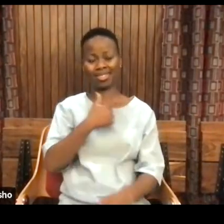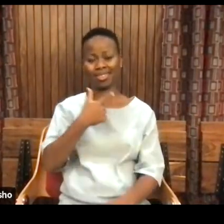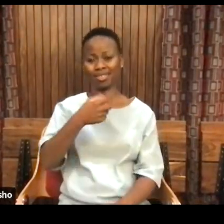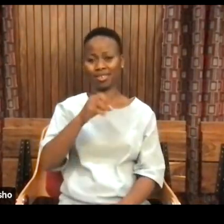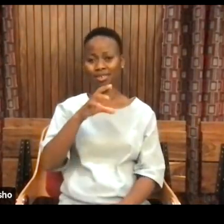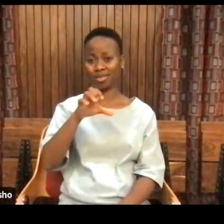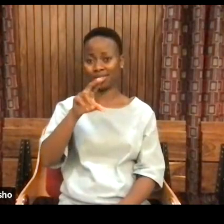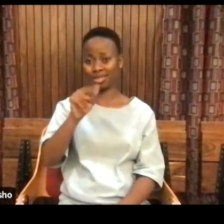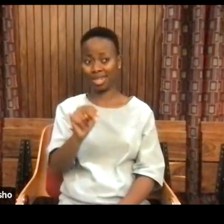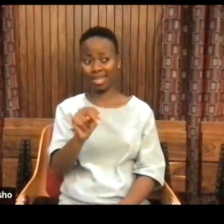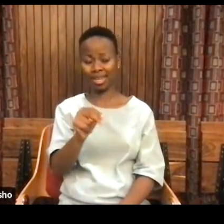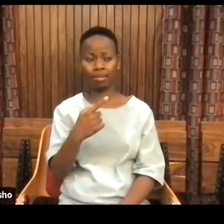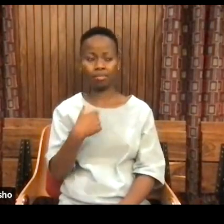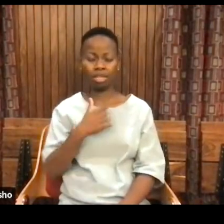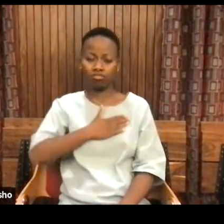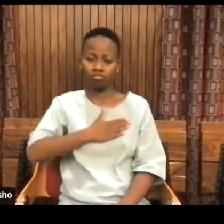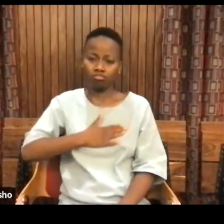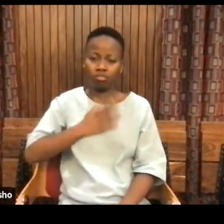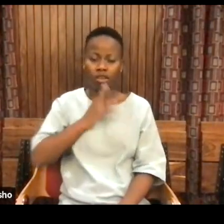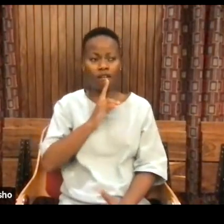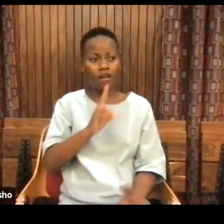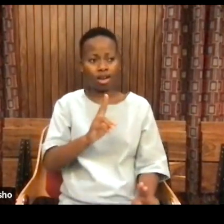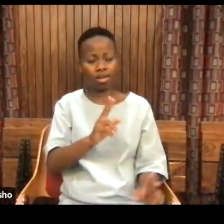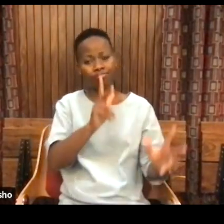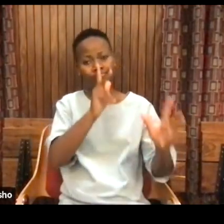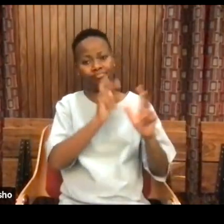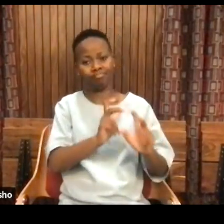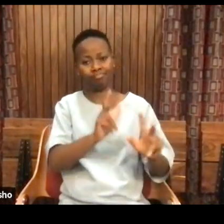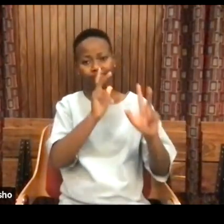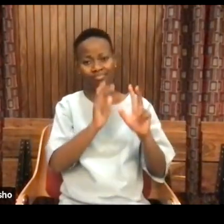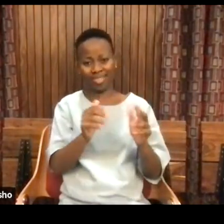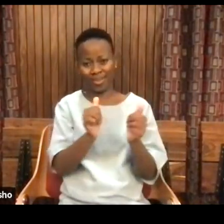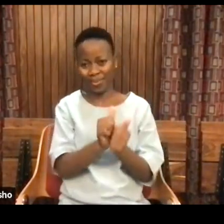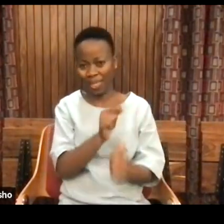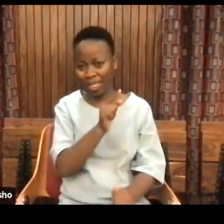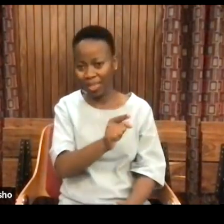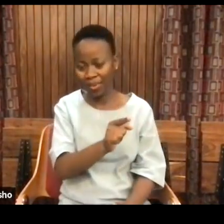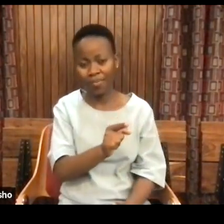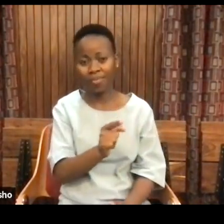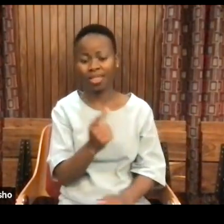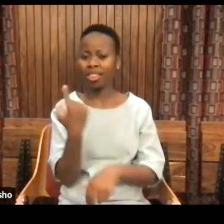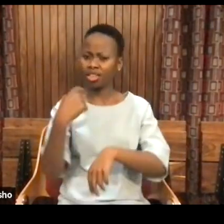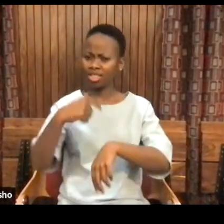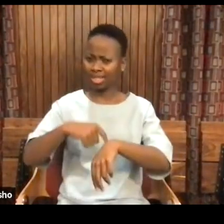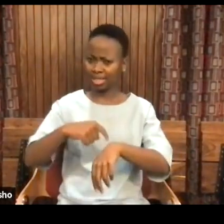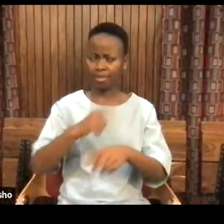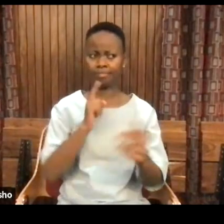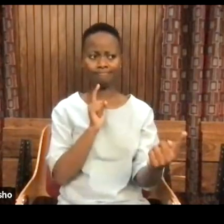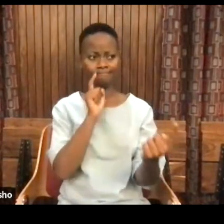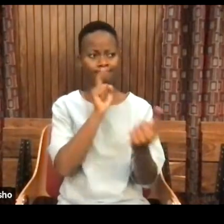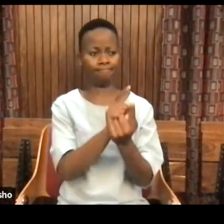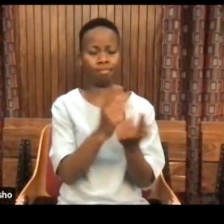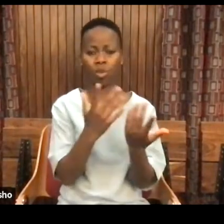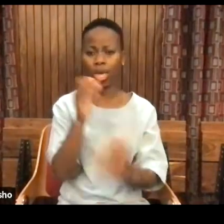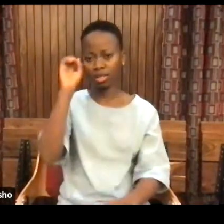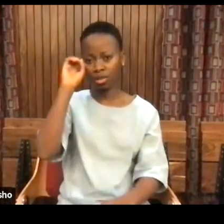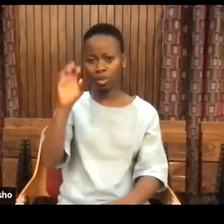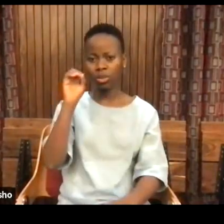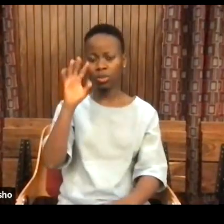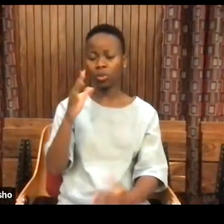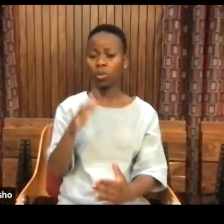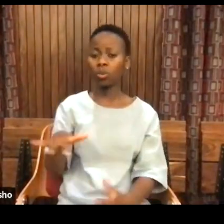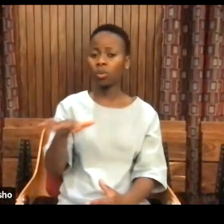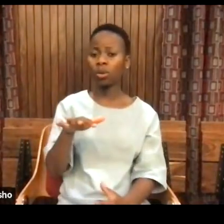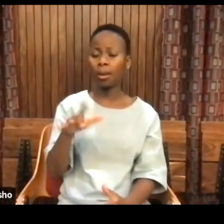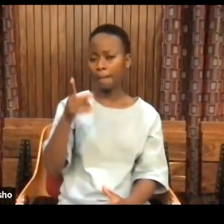to be learning and relearning with you. The last time I think we met, we were in Soweto at the Black House